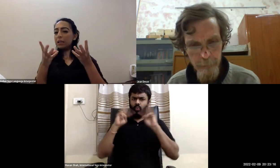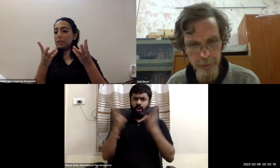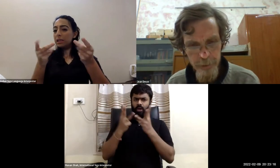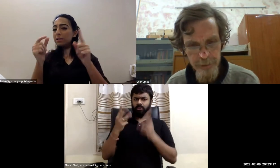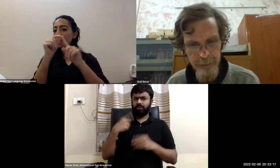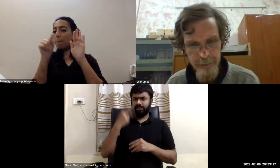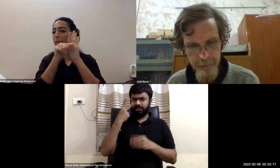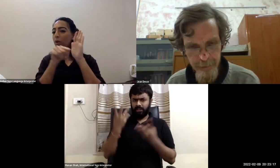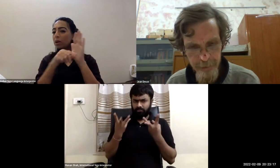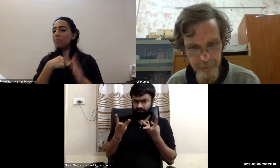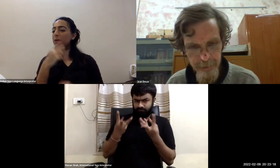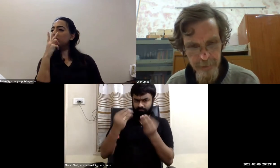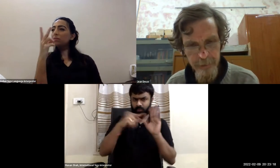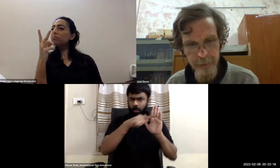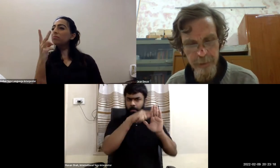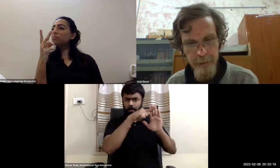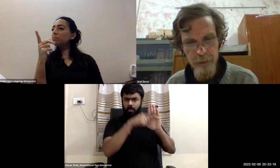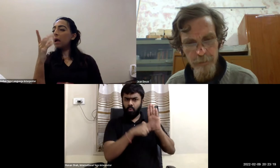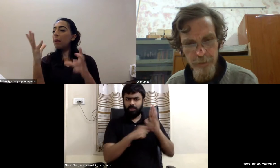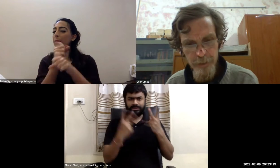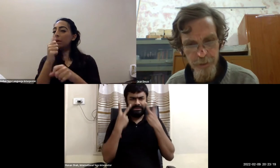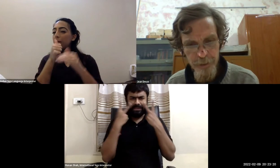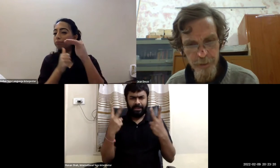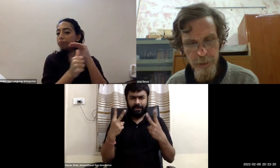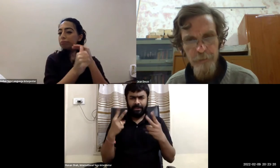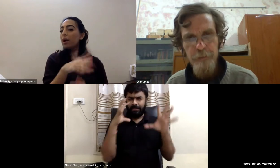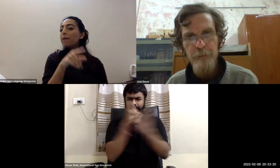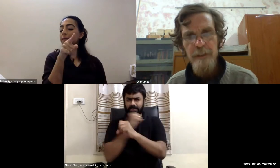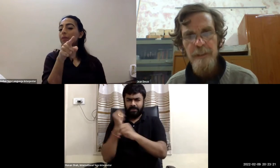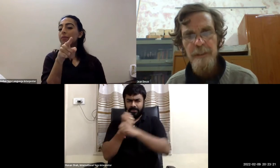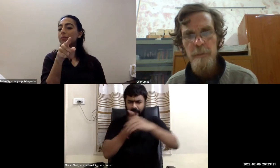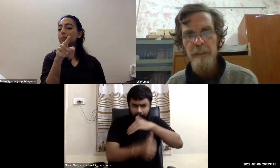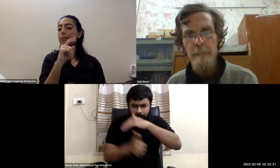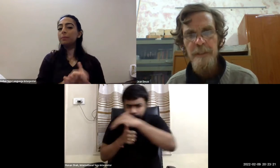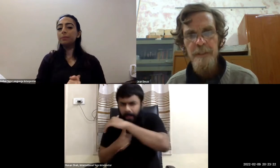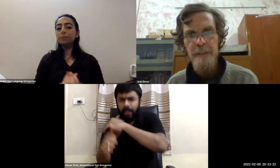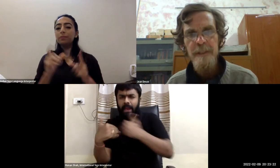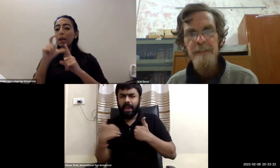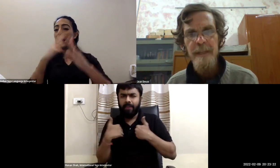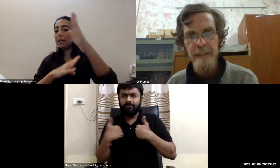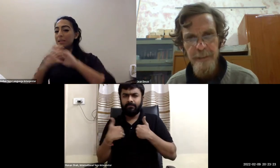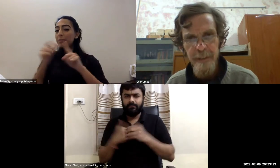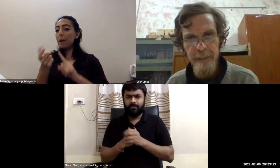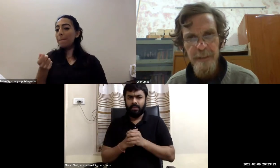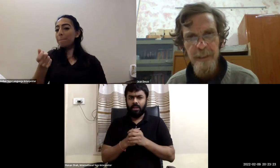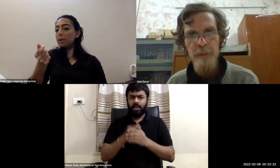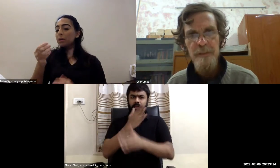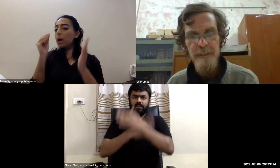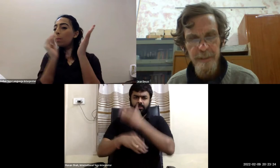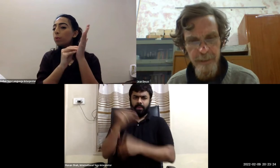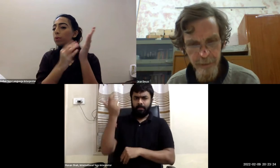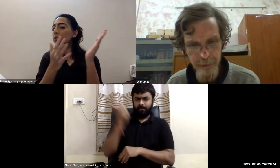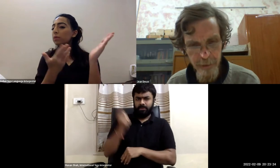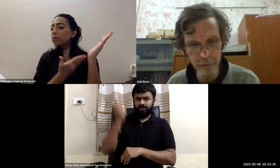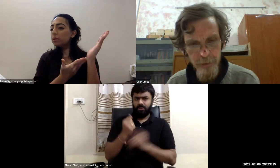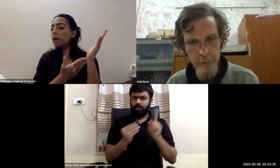because as i said the coverage of disability pensions is stagnating the amounts